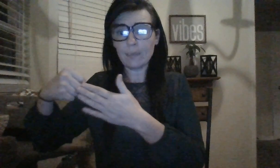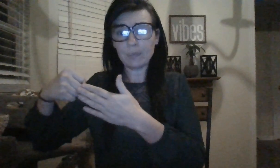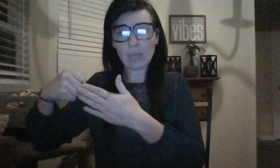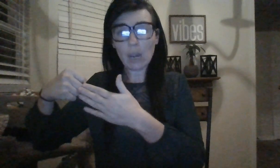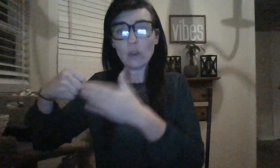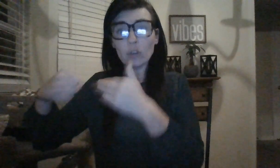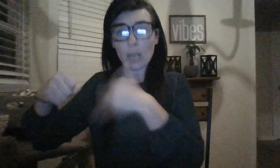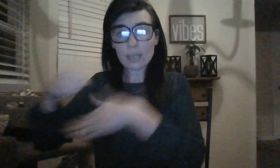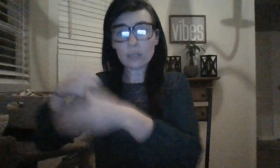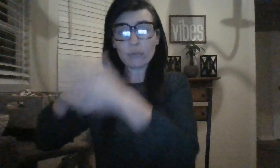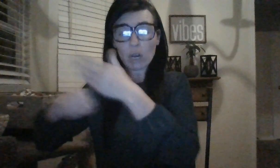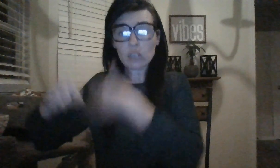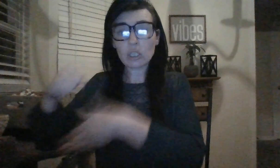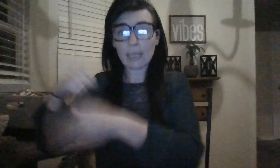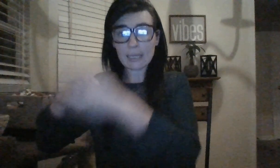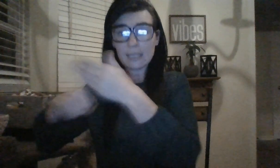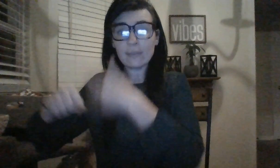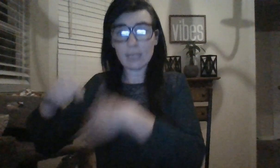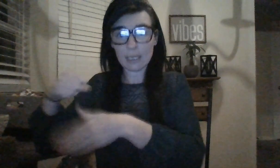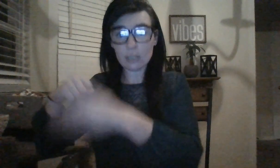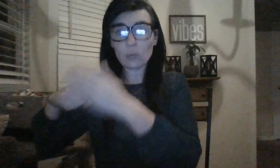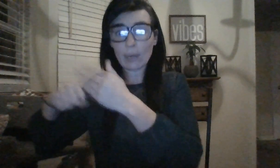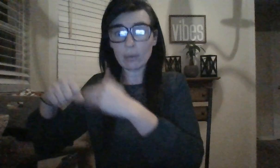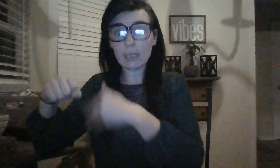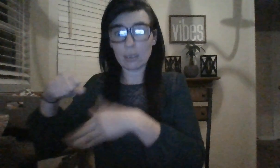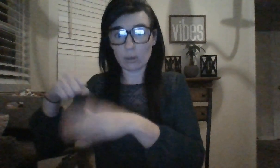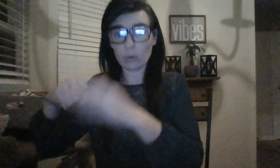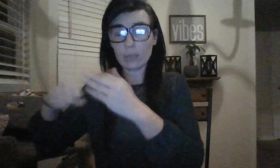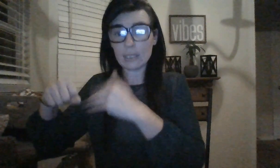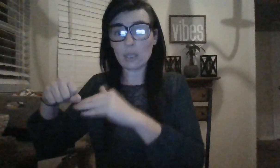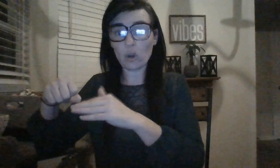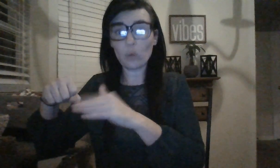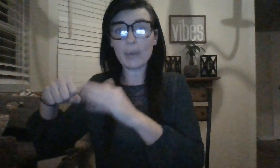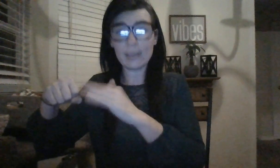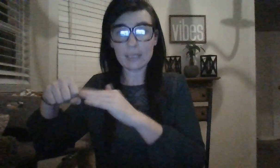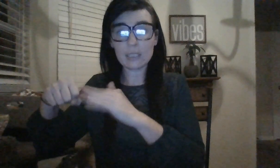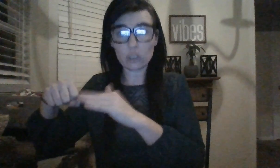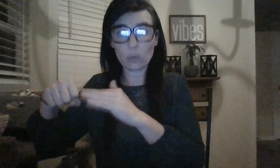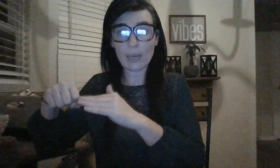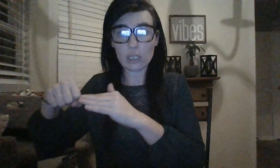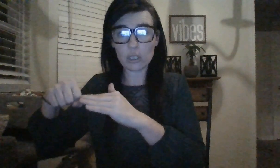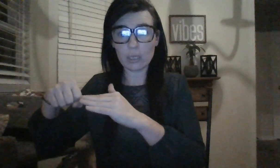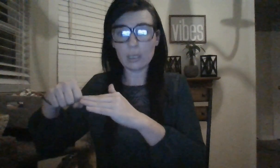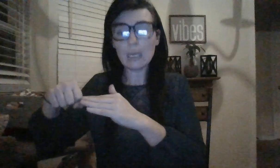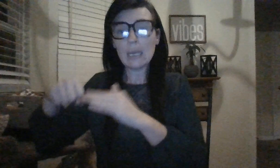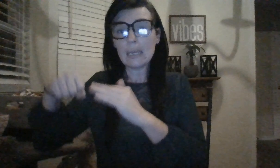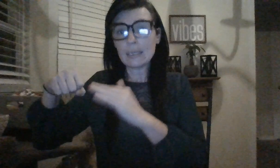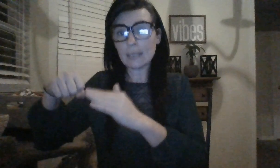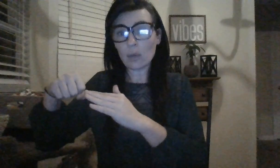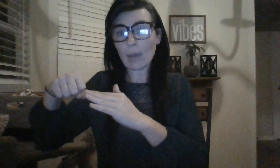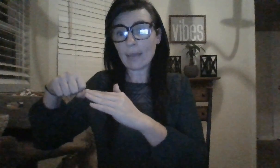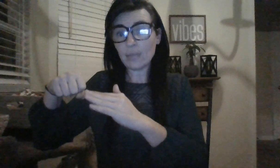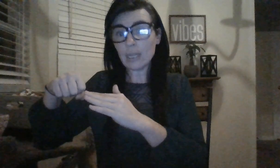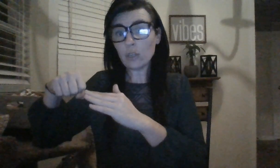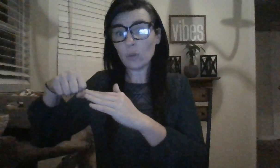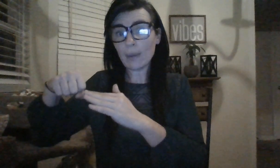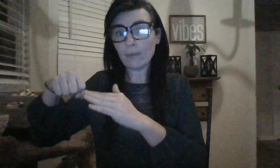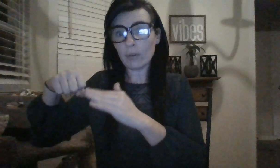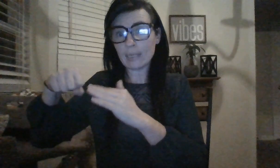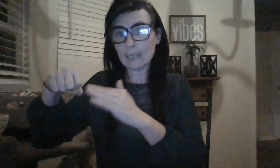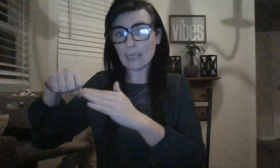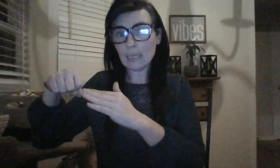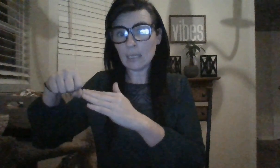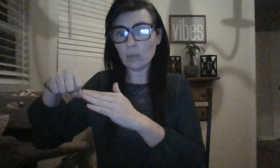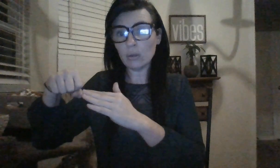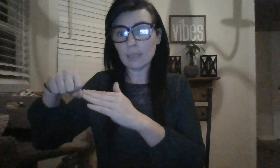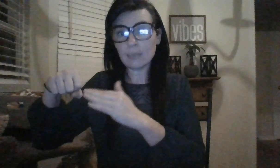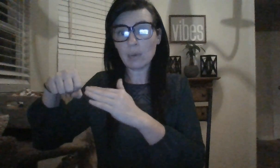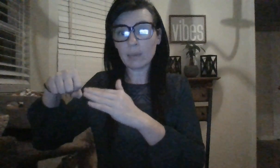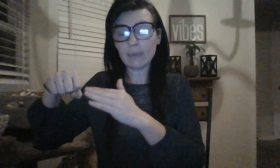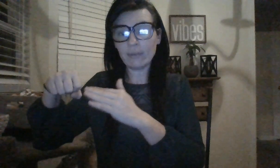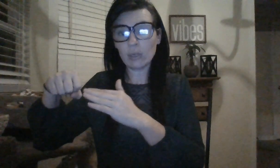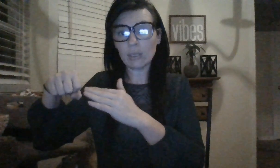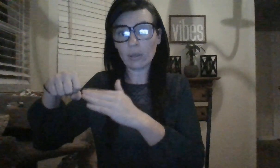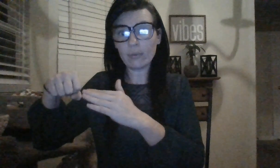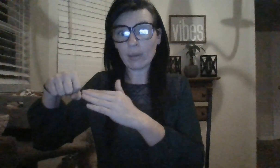I heard lots of fraudulent activity surrounding this home in the situation. So I think whoever is in here is probably very low